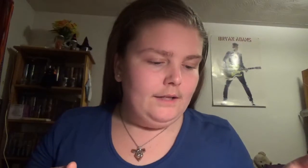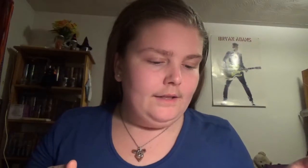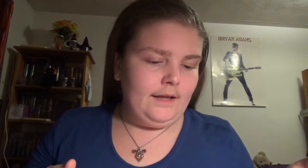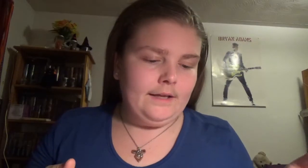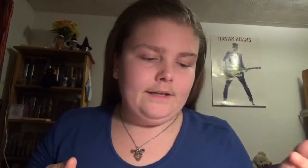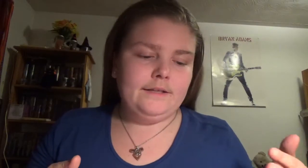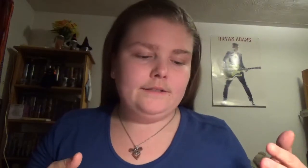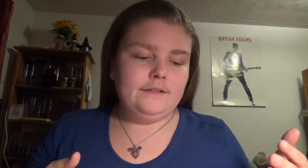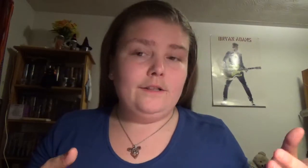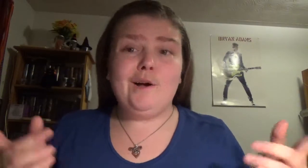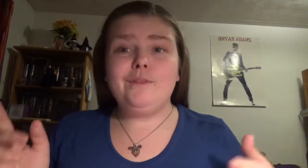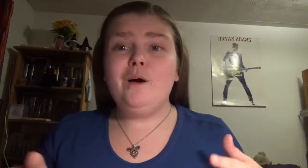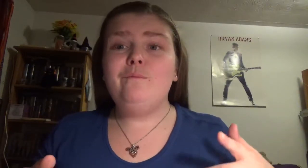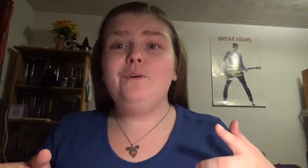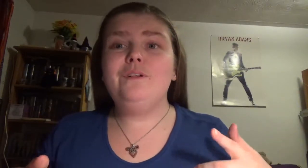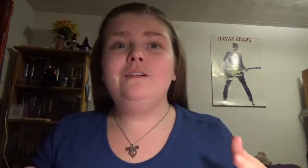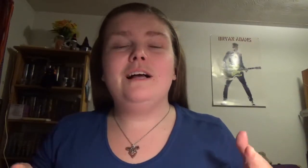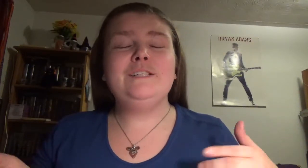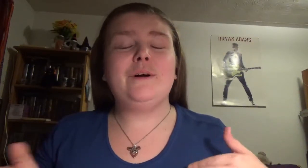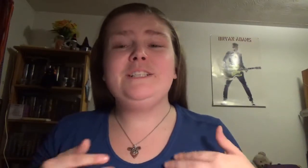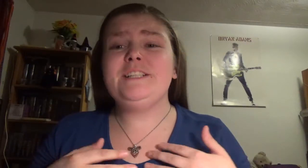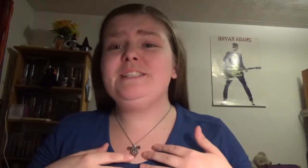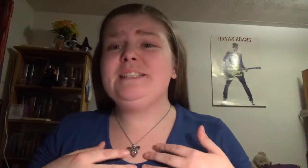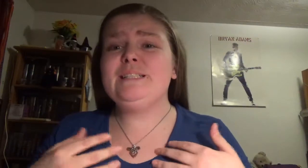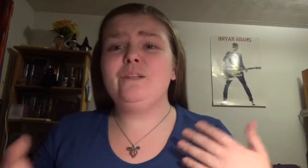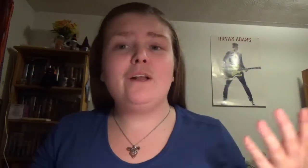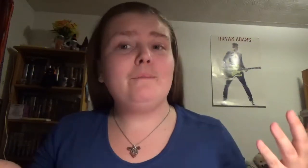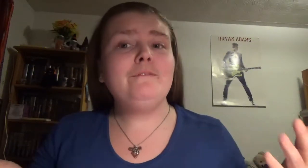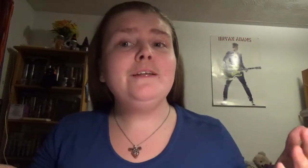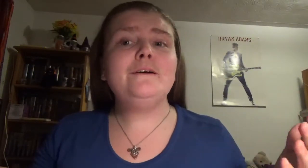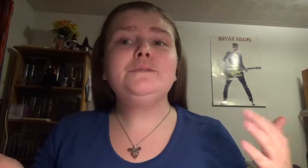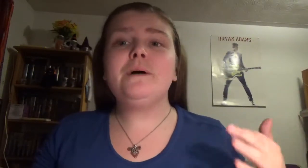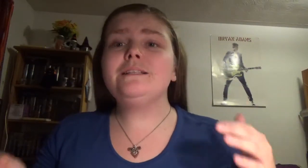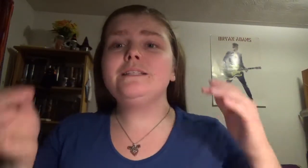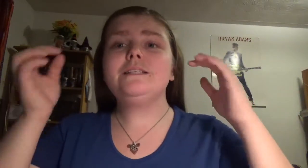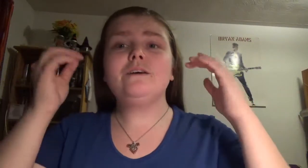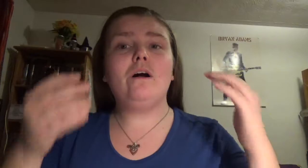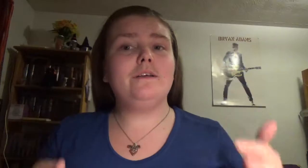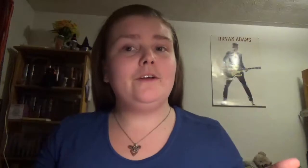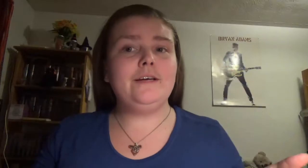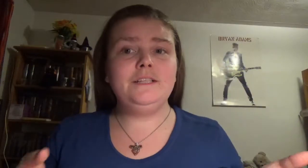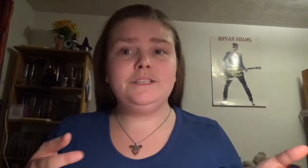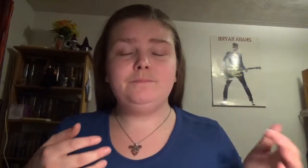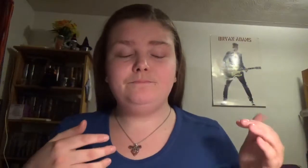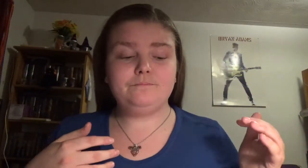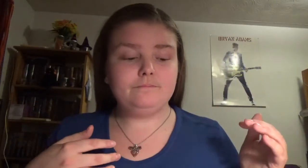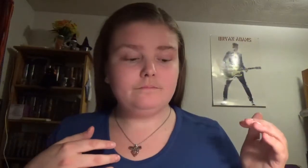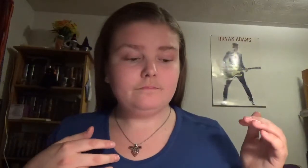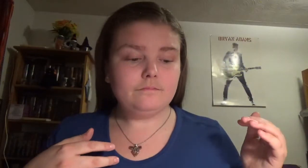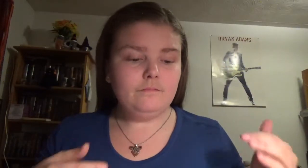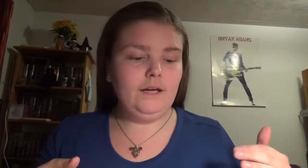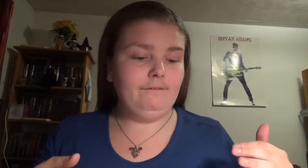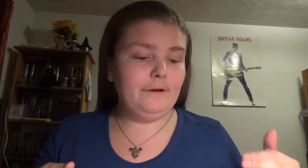And along with helpful, I know I say this in a lot of my videos, but there is helpful